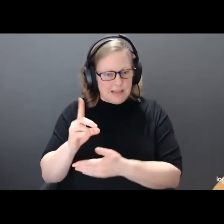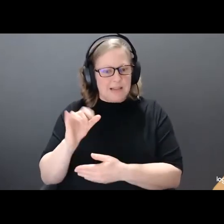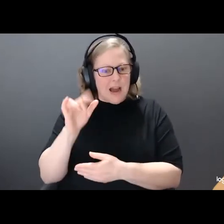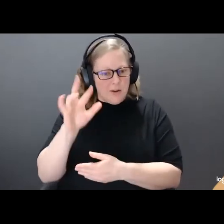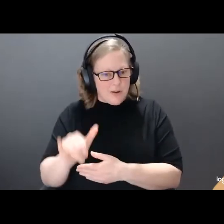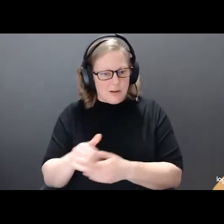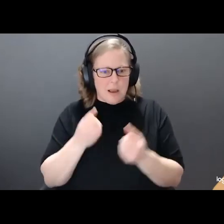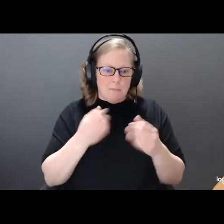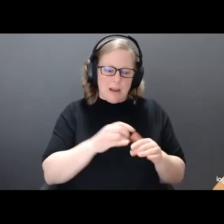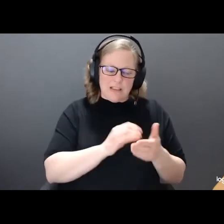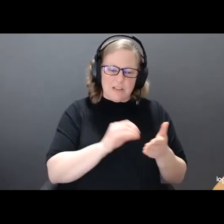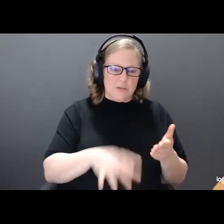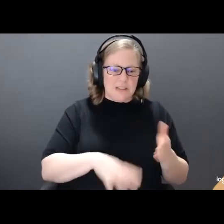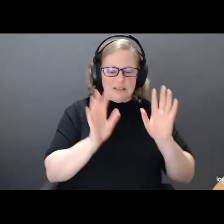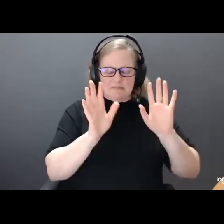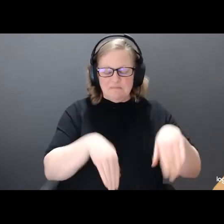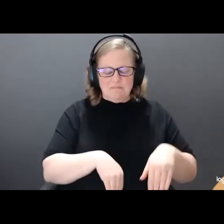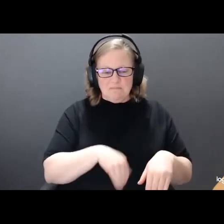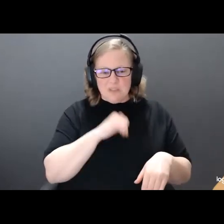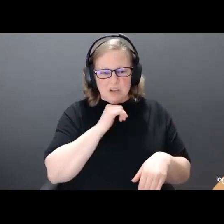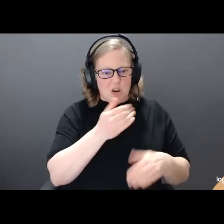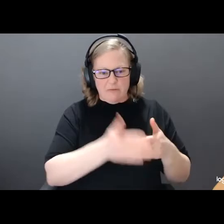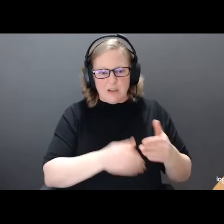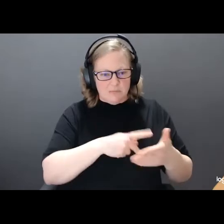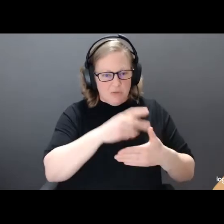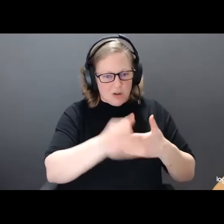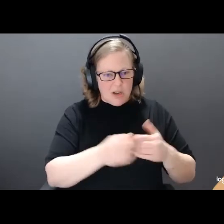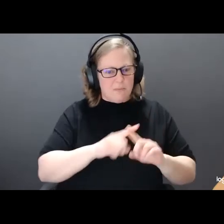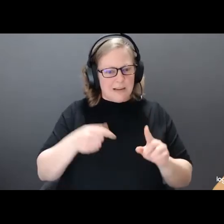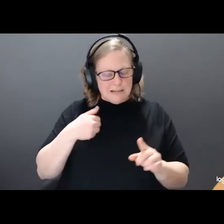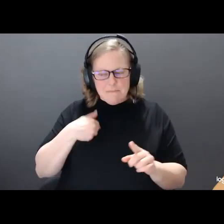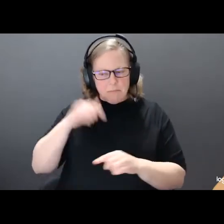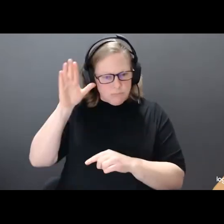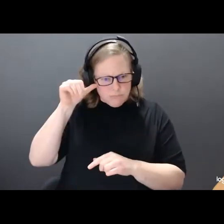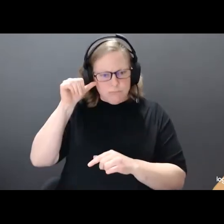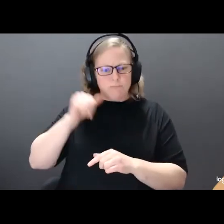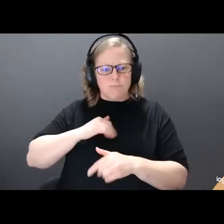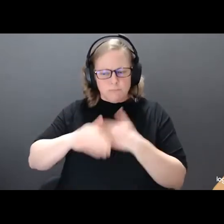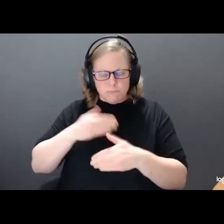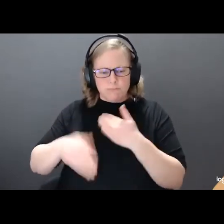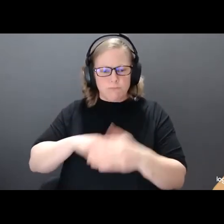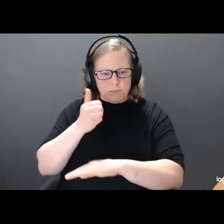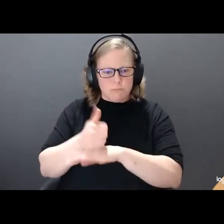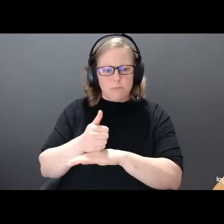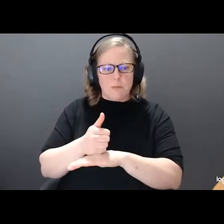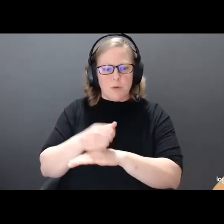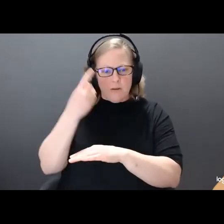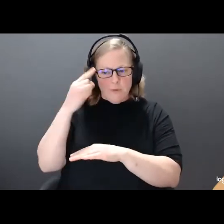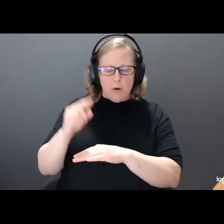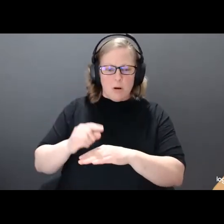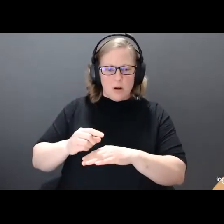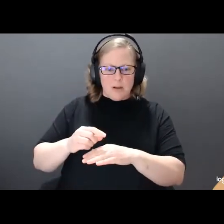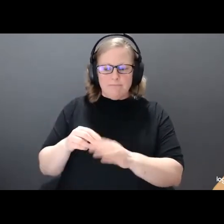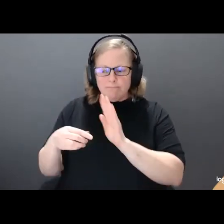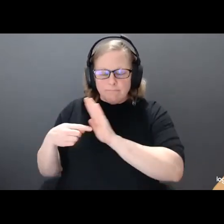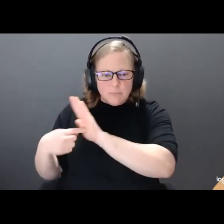was determined to do something. So after thinking about it for a long time, I started a website to raise awareness for dyslexia. This would be a place where kids could